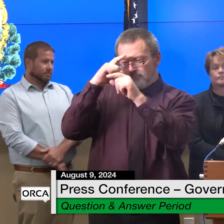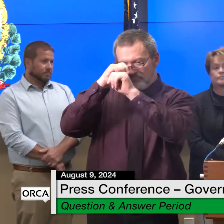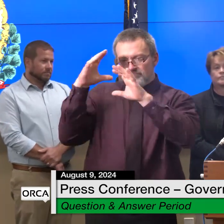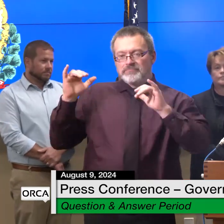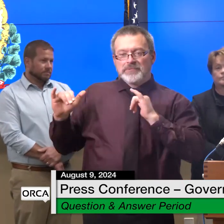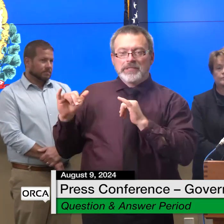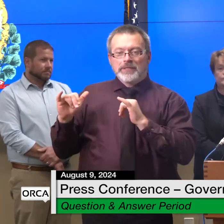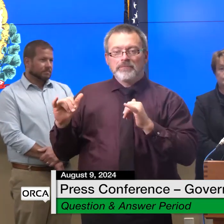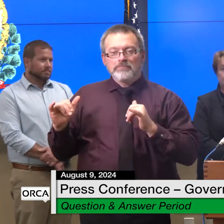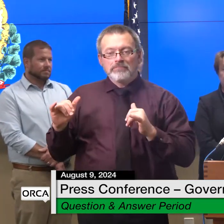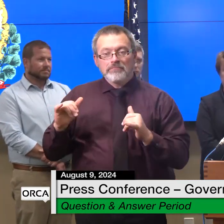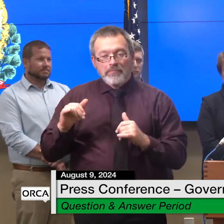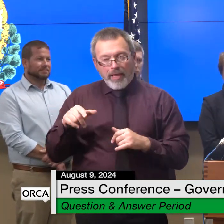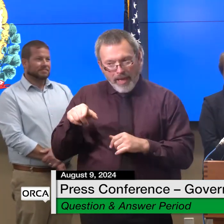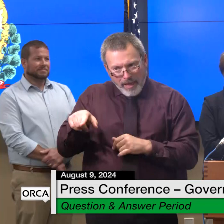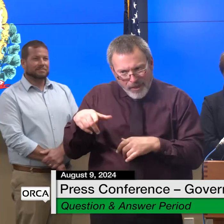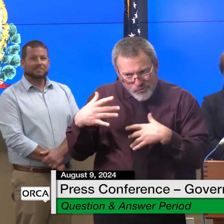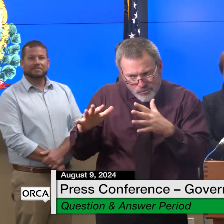is an interesting race